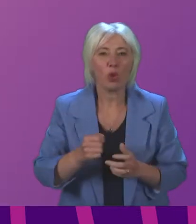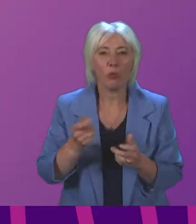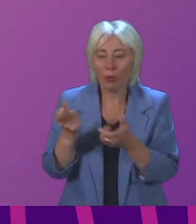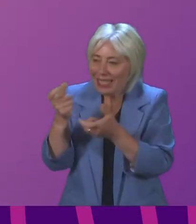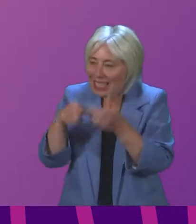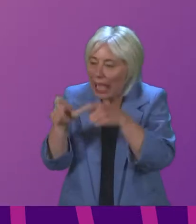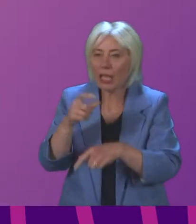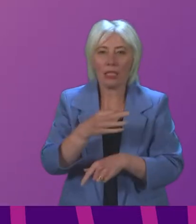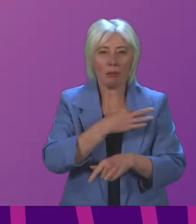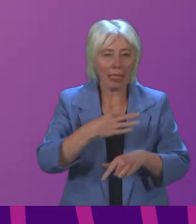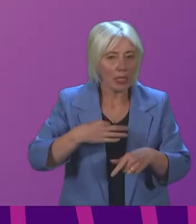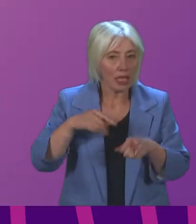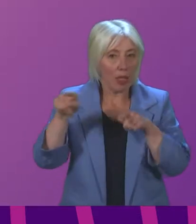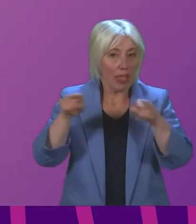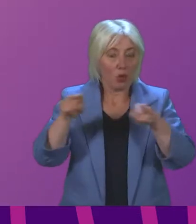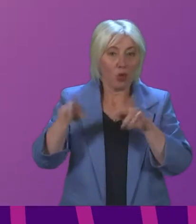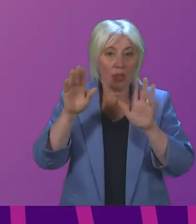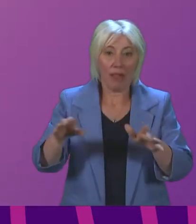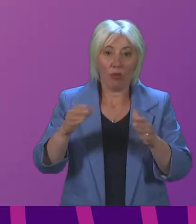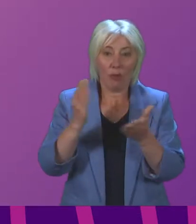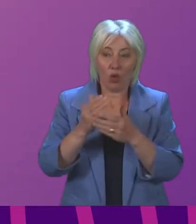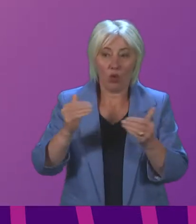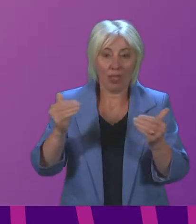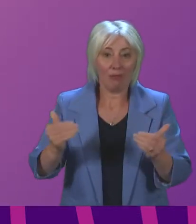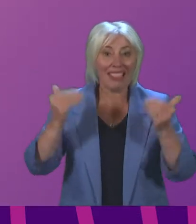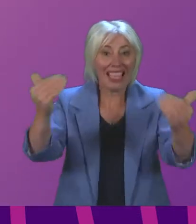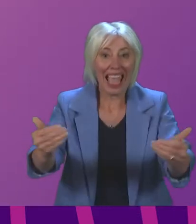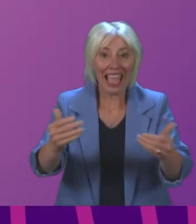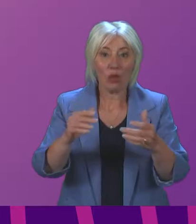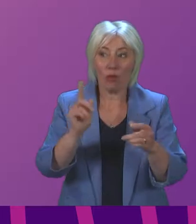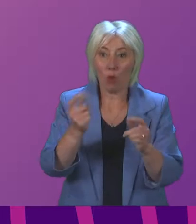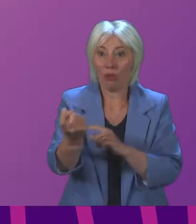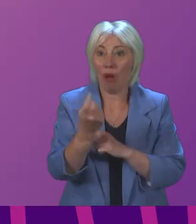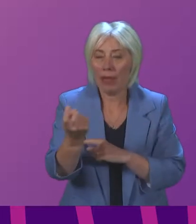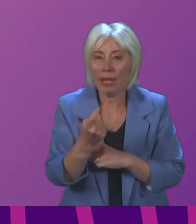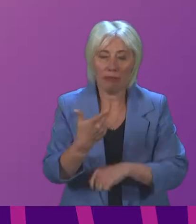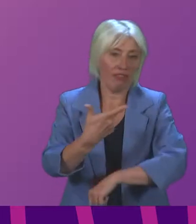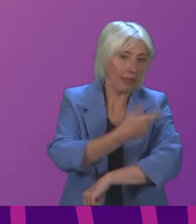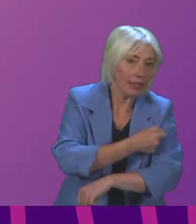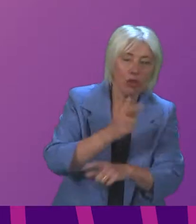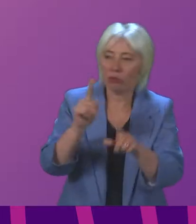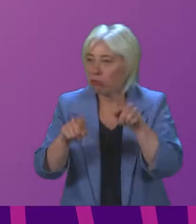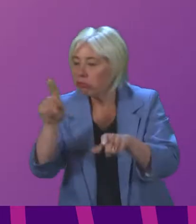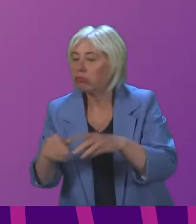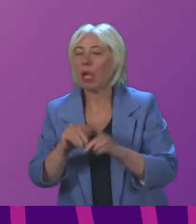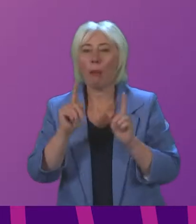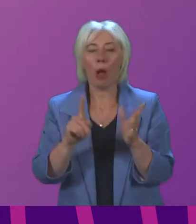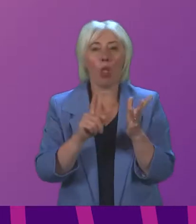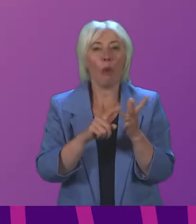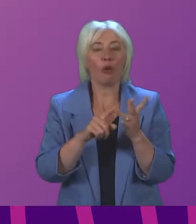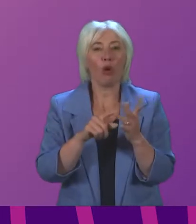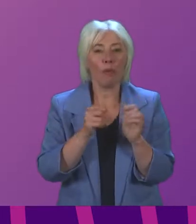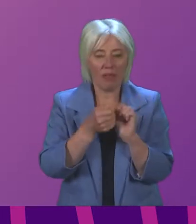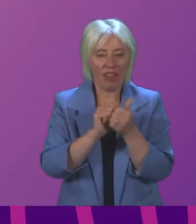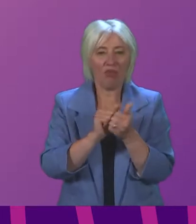make sure that vaccinations and treatments stay ahead of these mutations However it became apparent that the Omicron variant matches